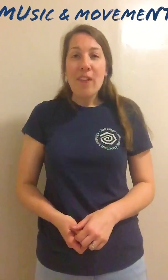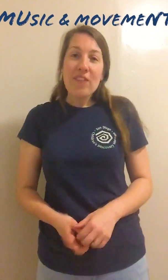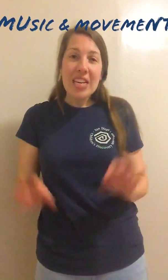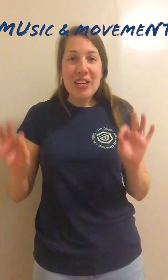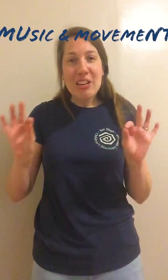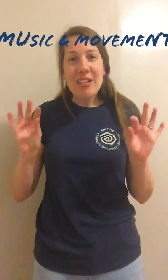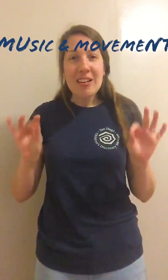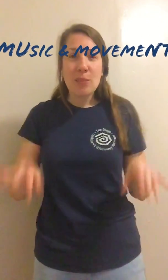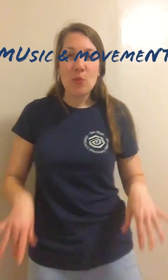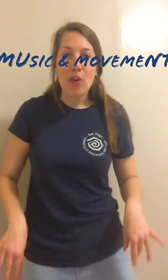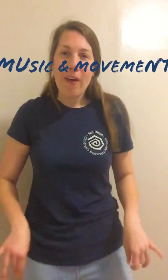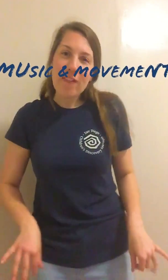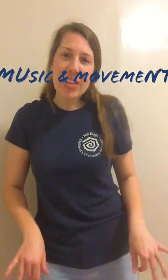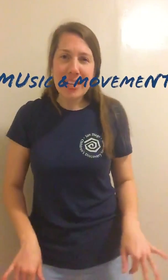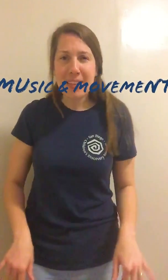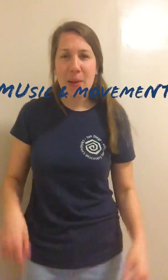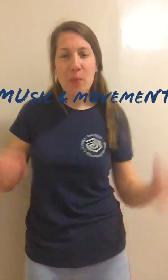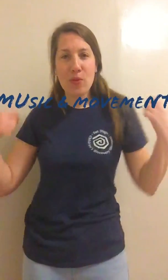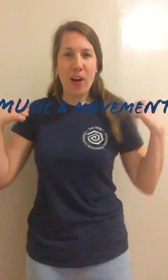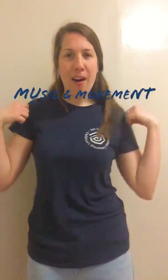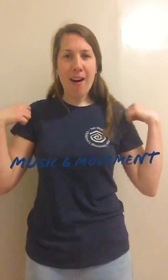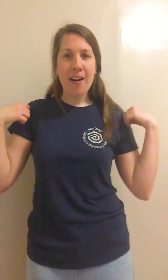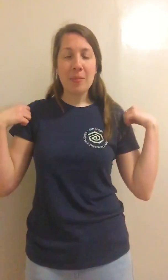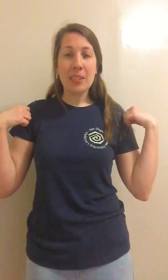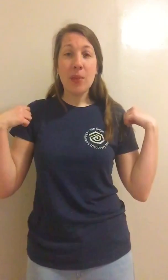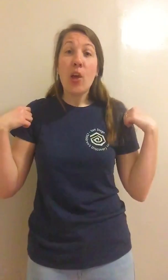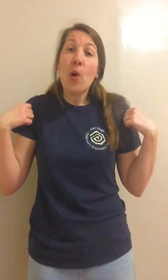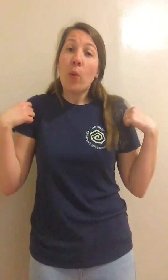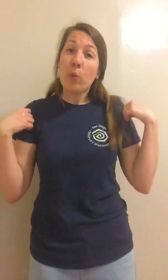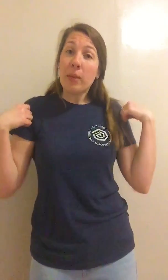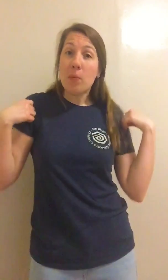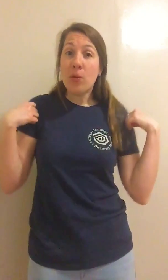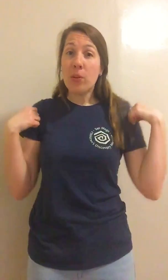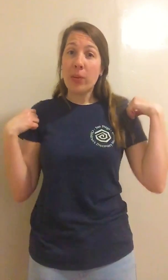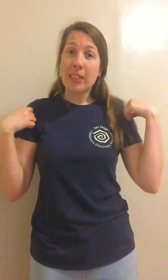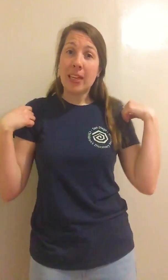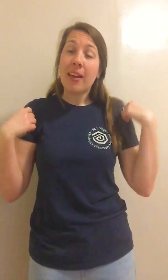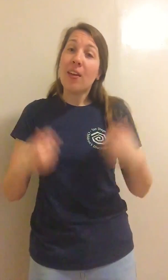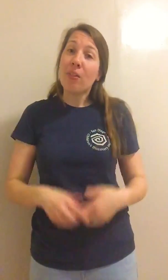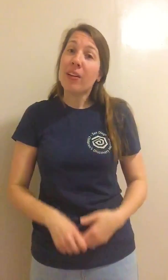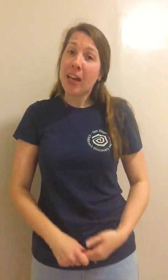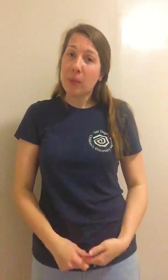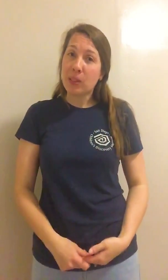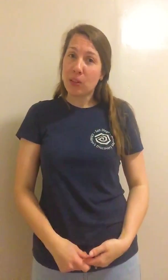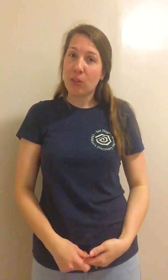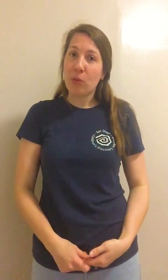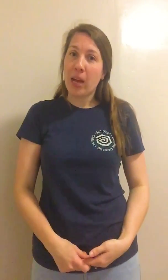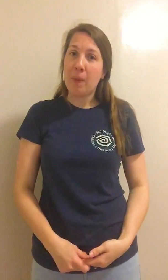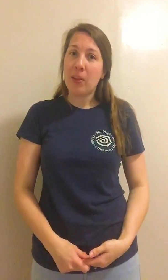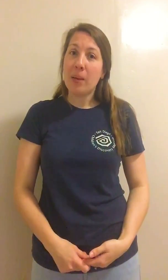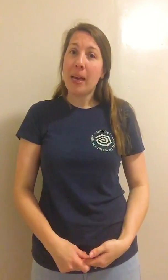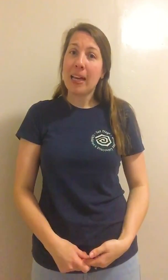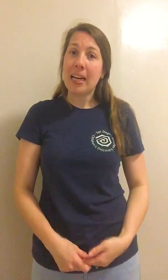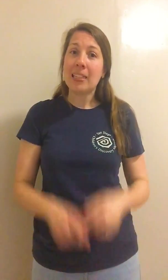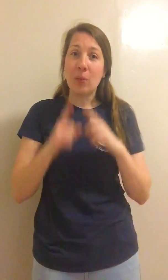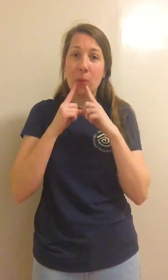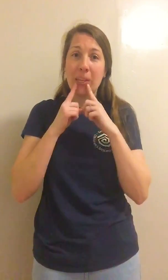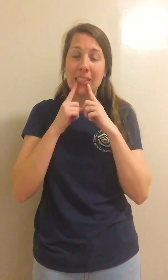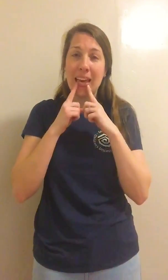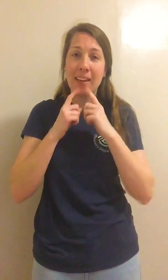our fingers, move our feet, move our arms. When we move and we sing, it really helps us learn vocabulary by connecting what we say